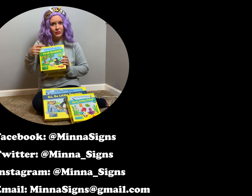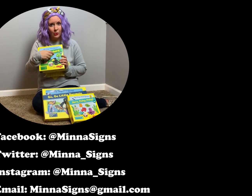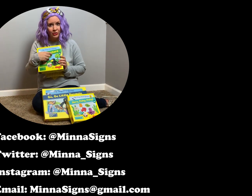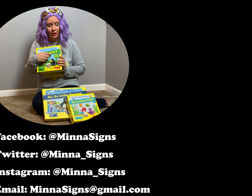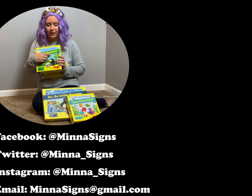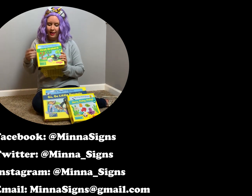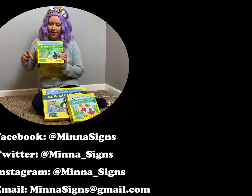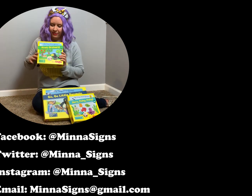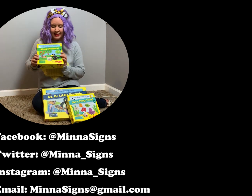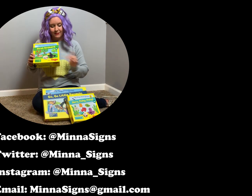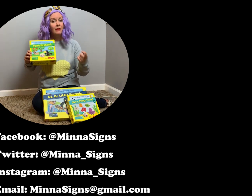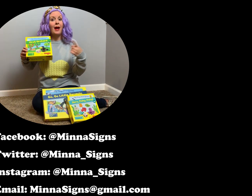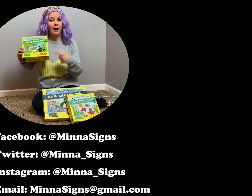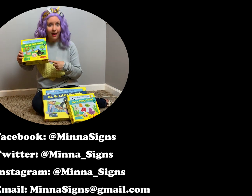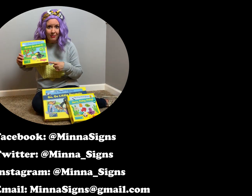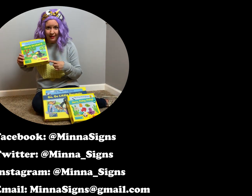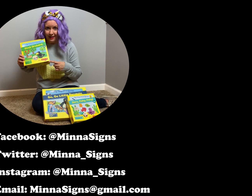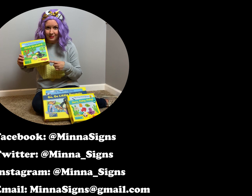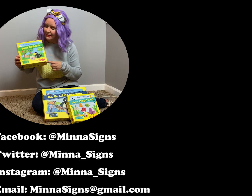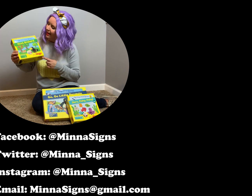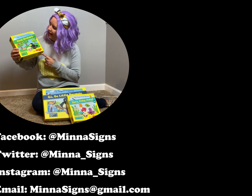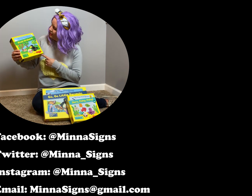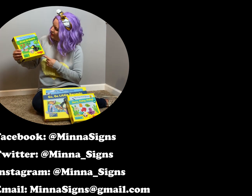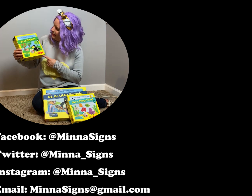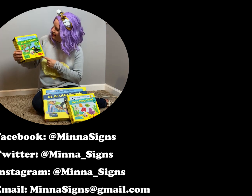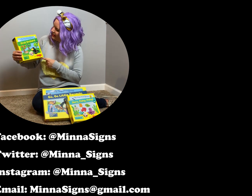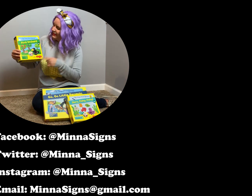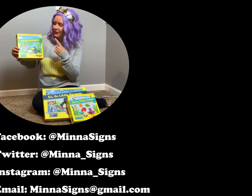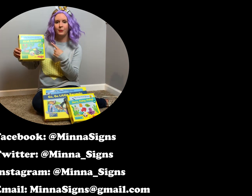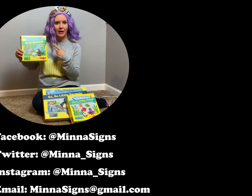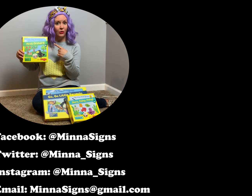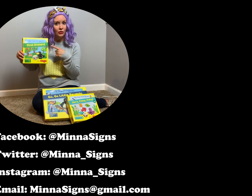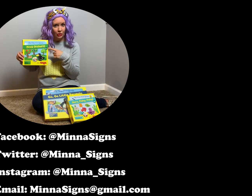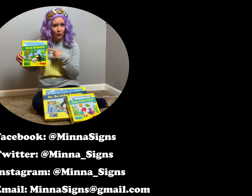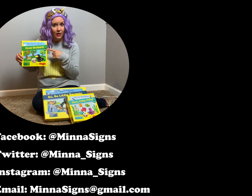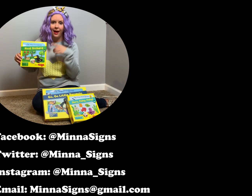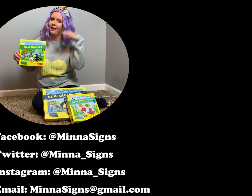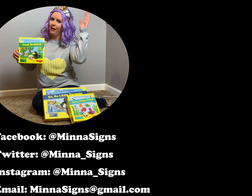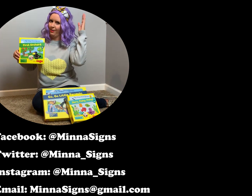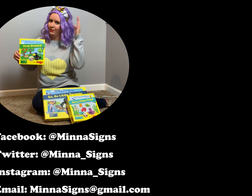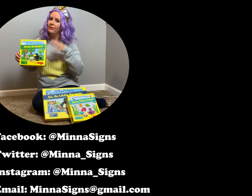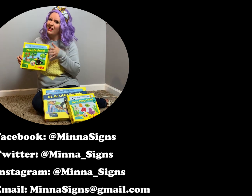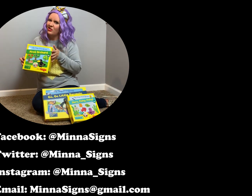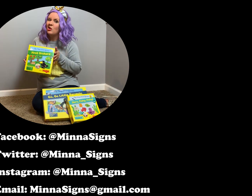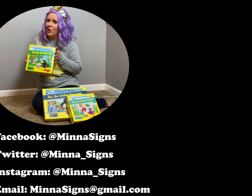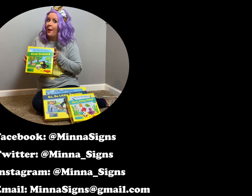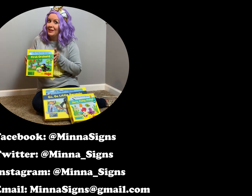Orchard, that's made by Hava Games. And you can get this to play with two and up. Ages two and up is